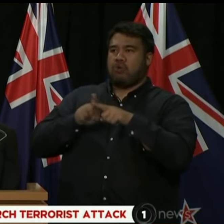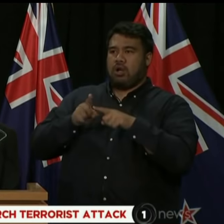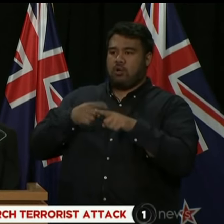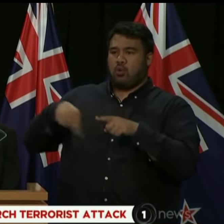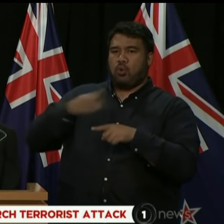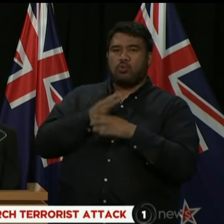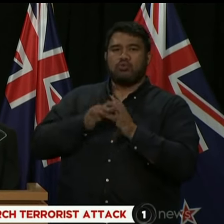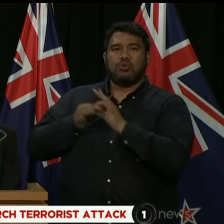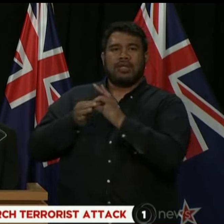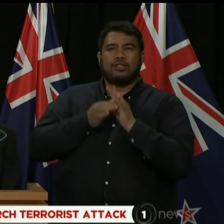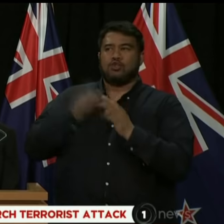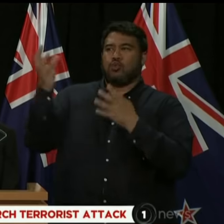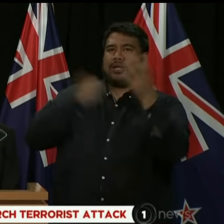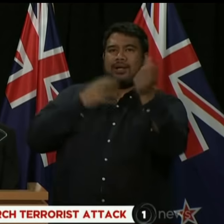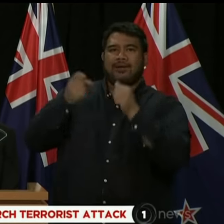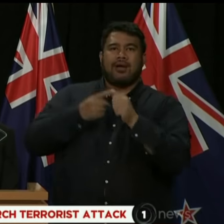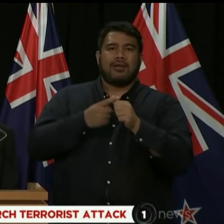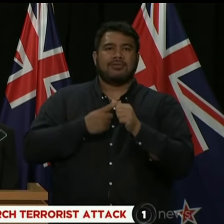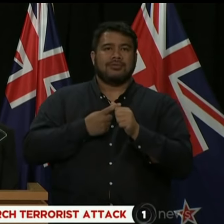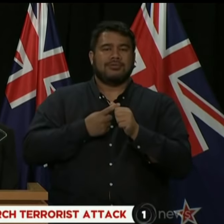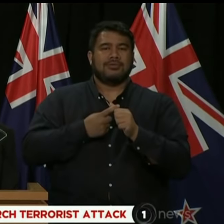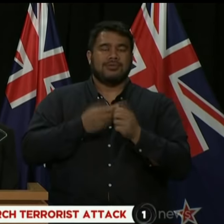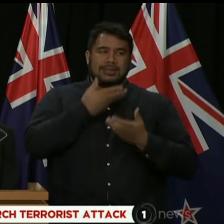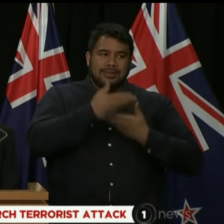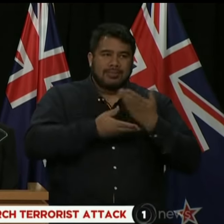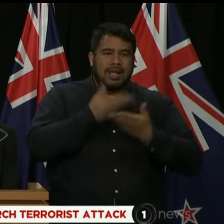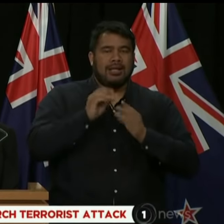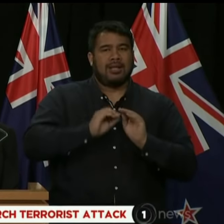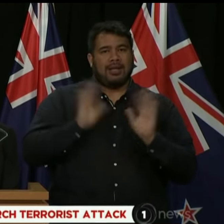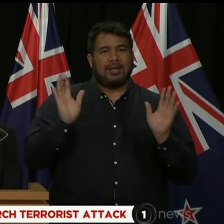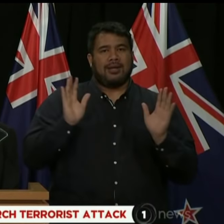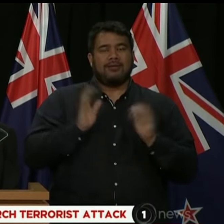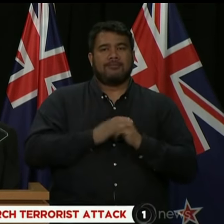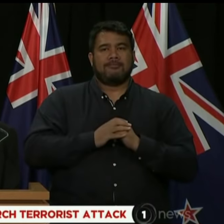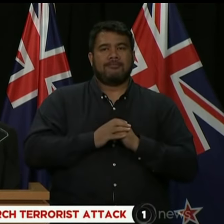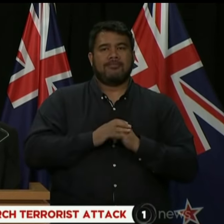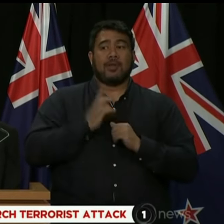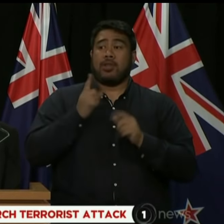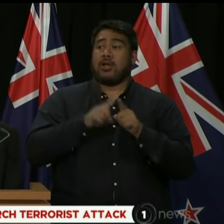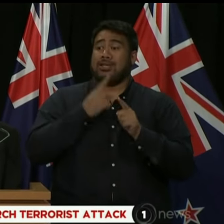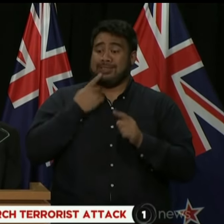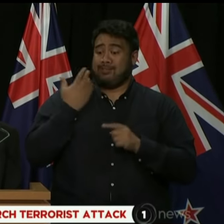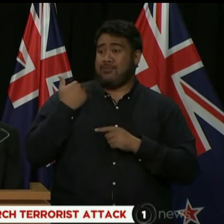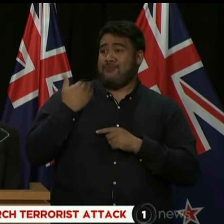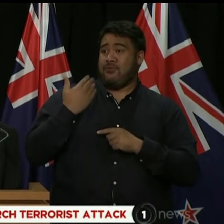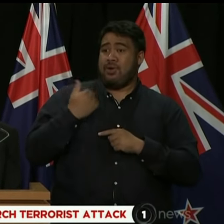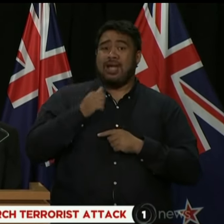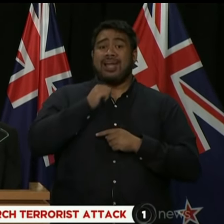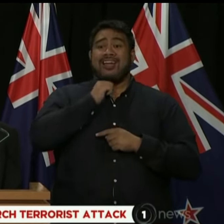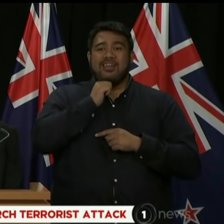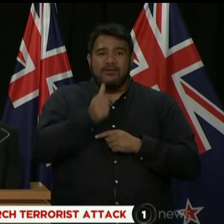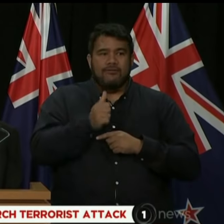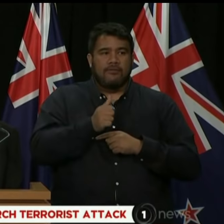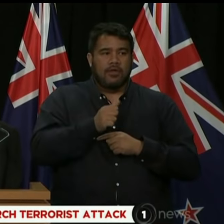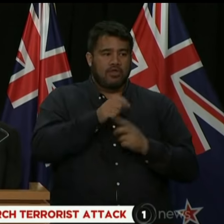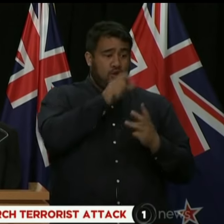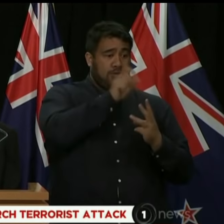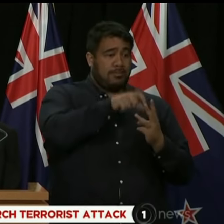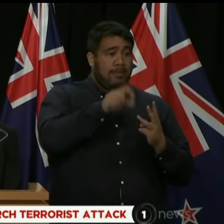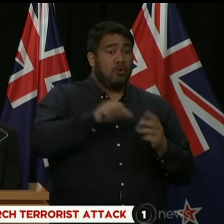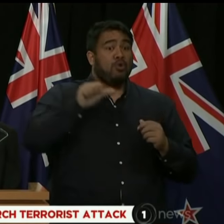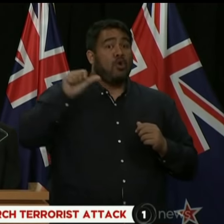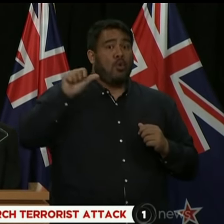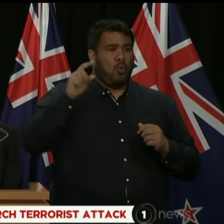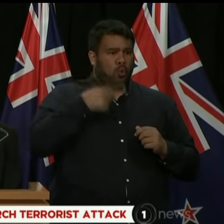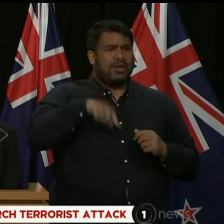quickly as we can. And as I said in my opening statements, if there was any suggestion that these individuals should have been